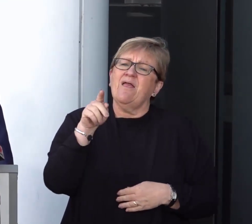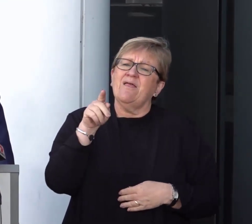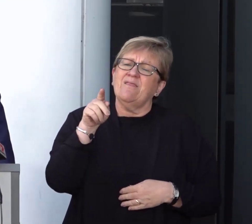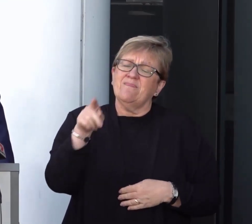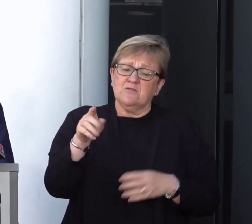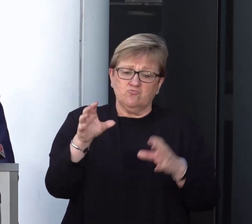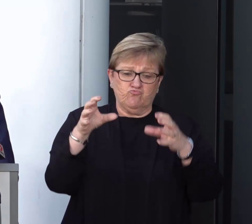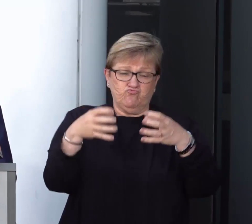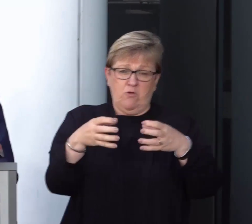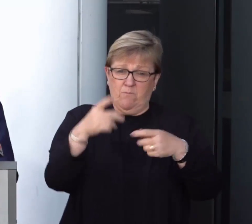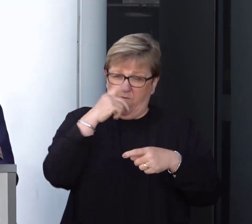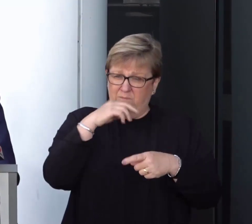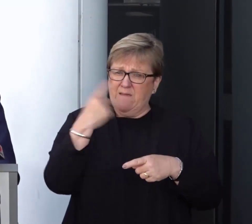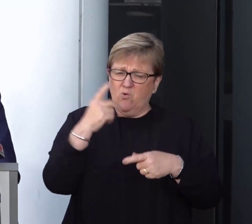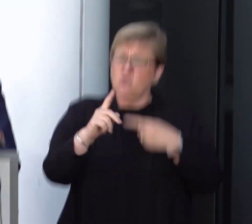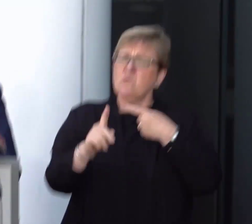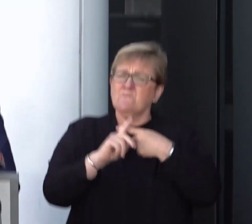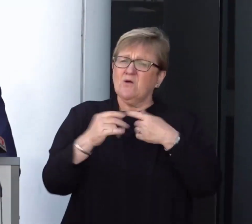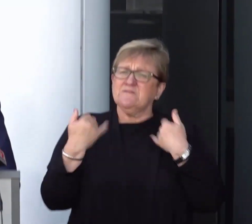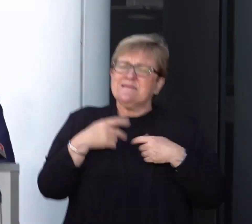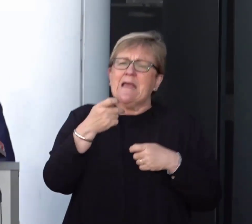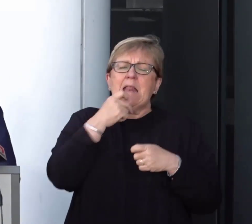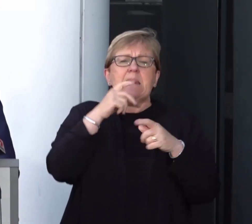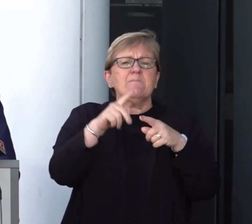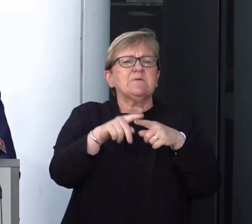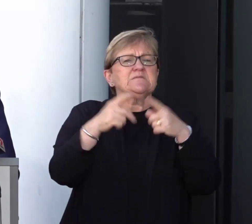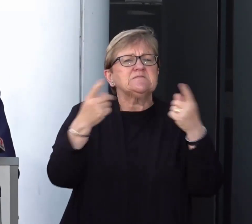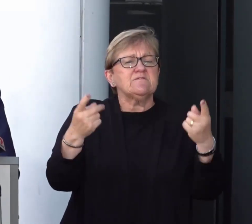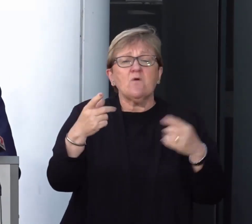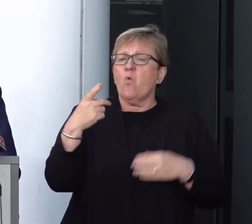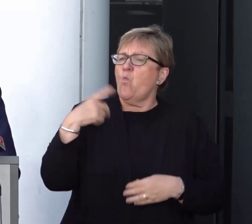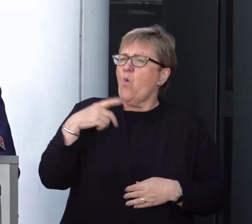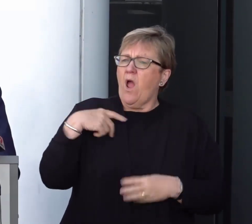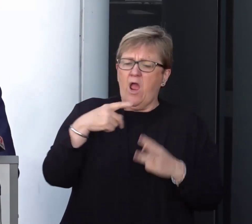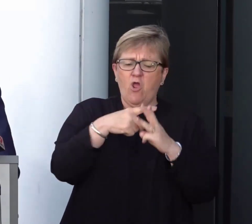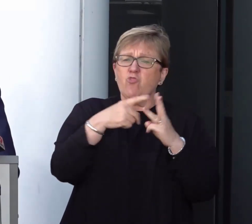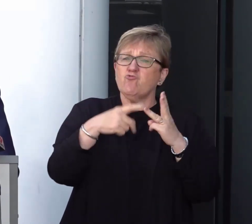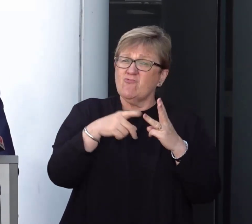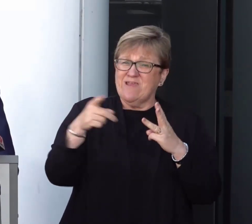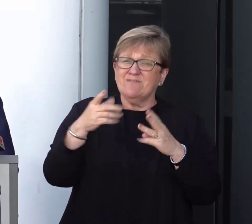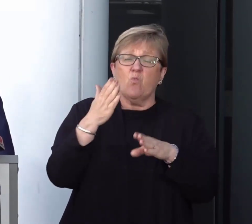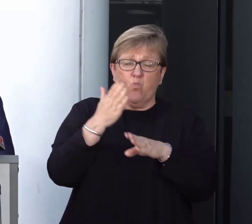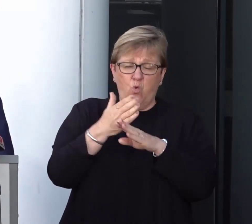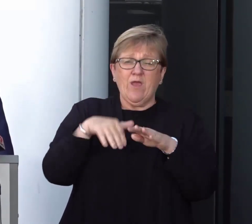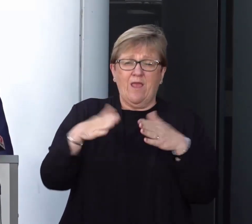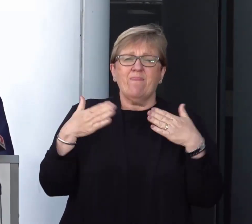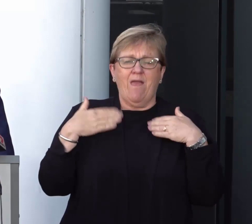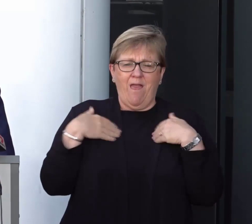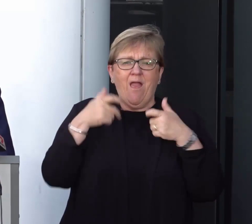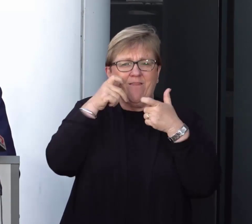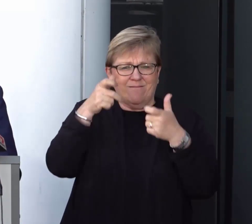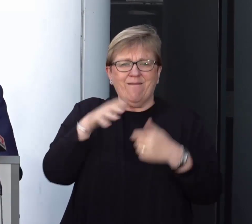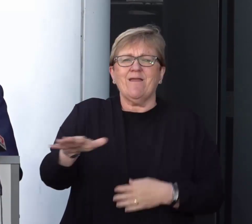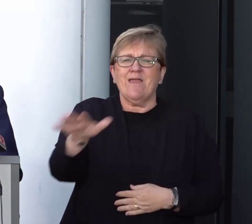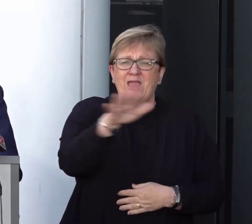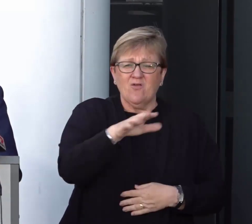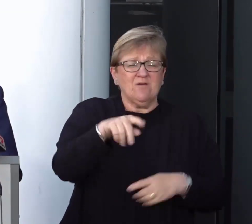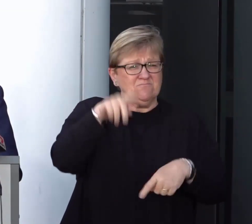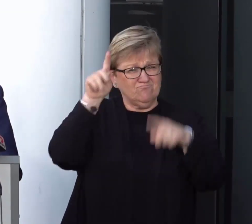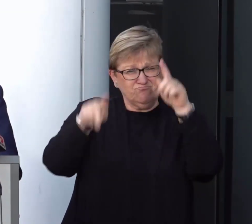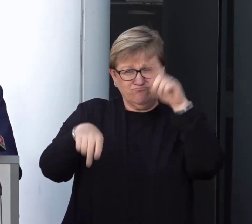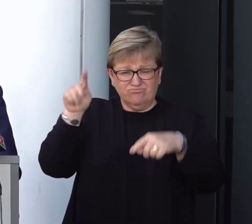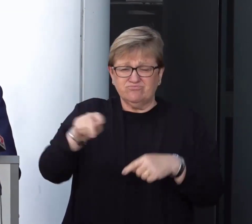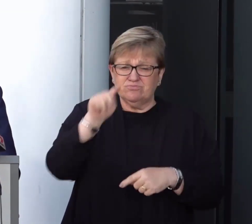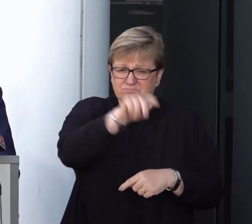cohort of positive cases are slightly different in that three of them are known healthcare workers. They've come from a range of